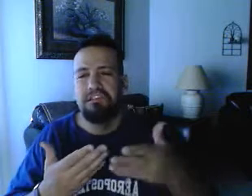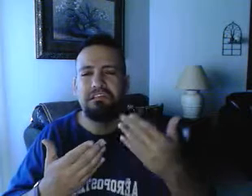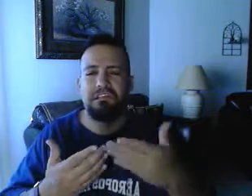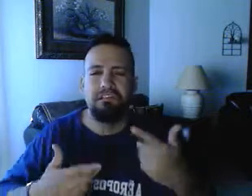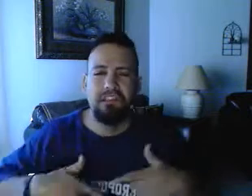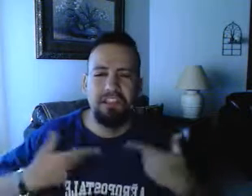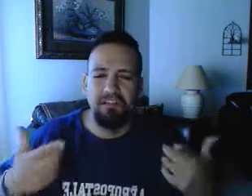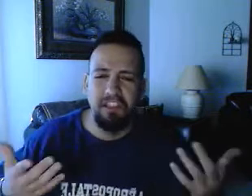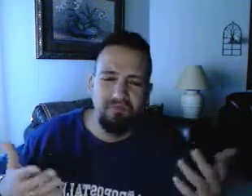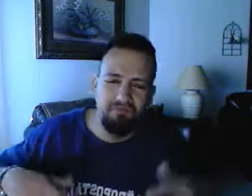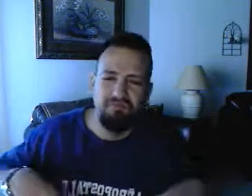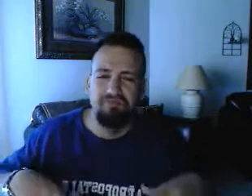...dissays...